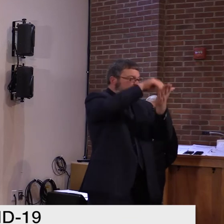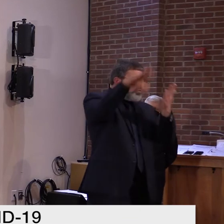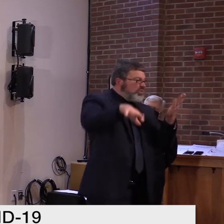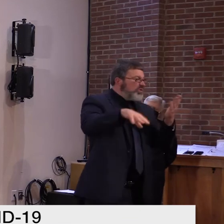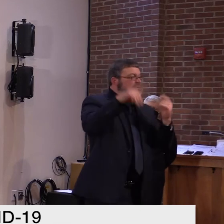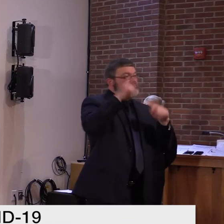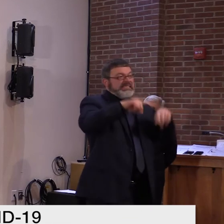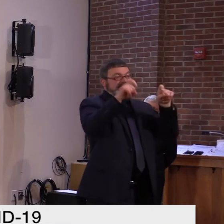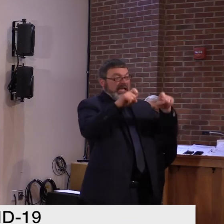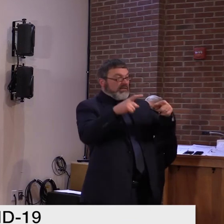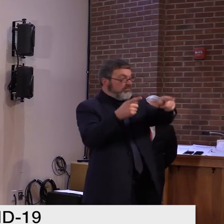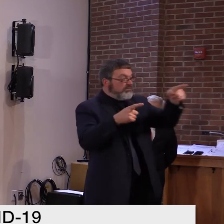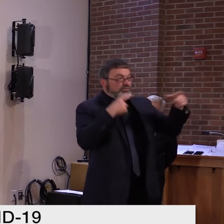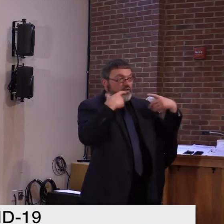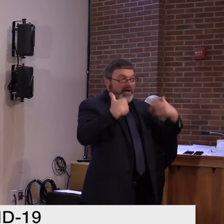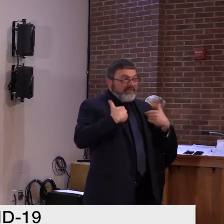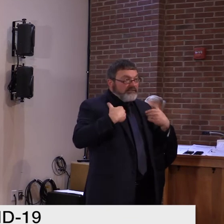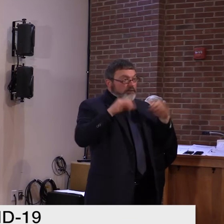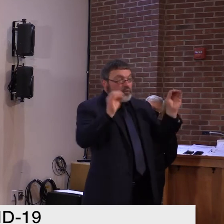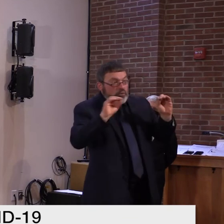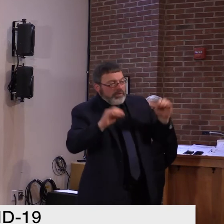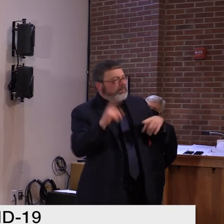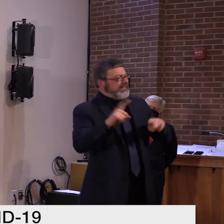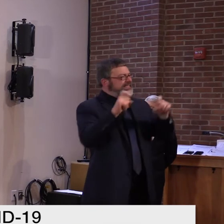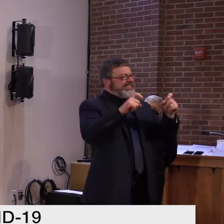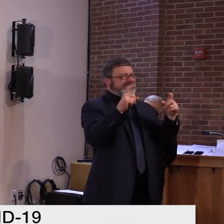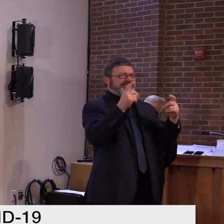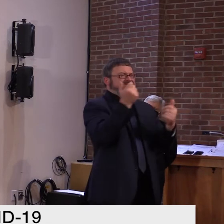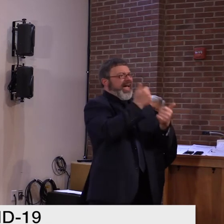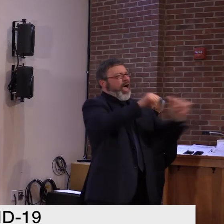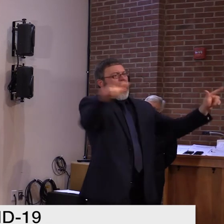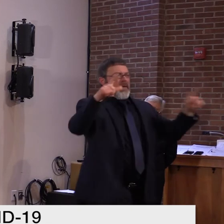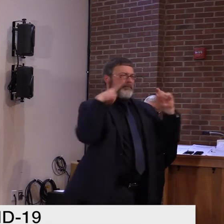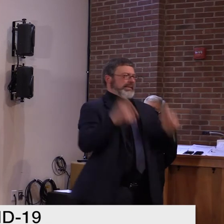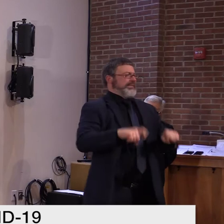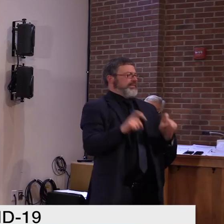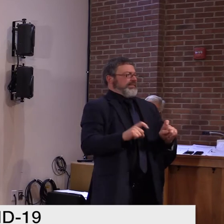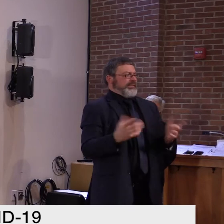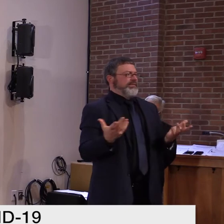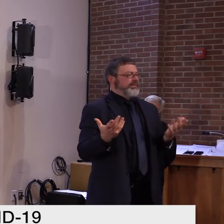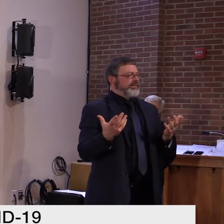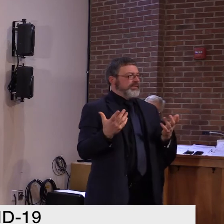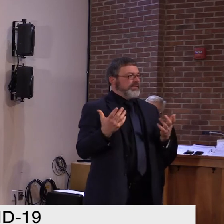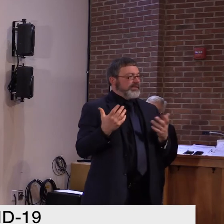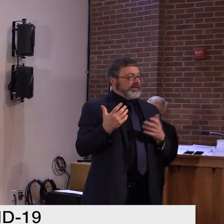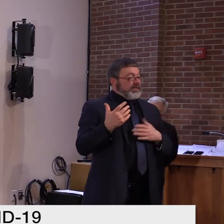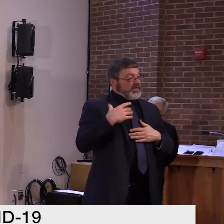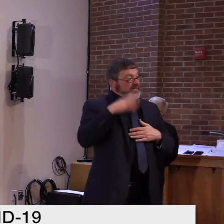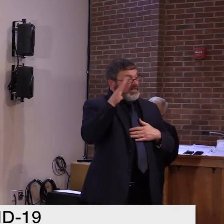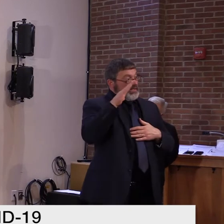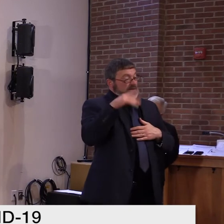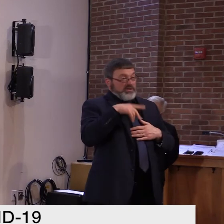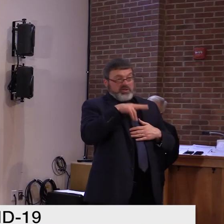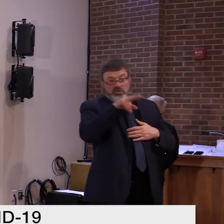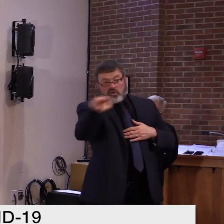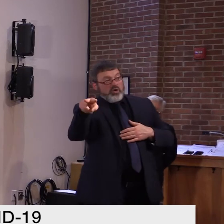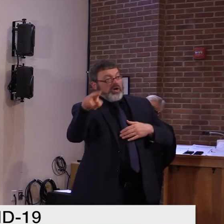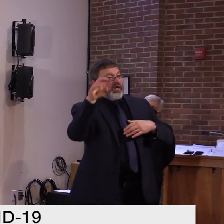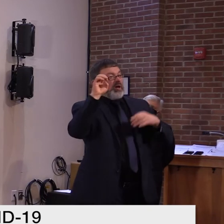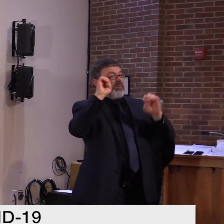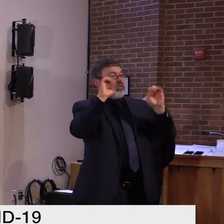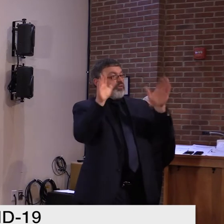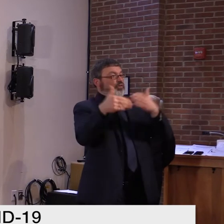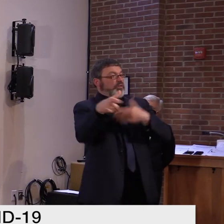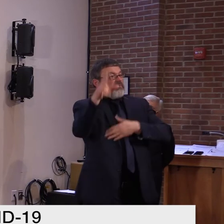more cases now. Um, and I think, based on what I'm hearing about emergency rooms and things, that we're starting to see more people